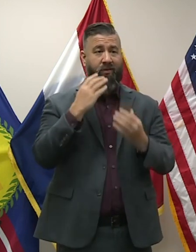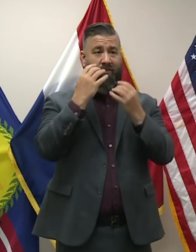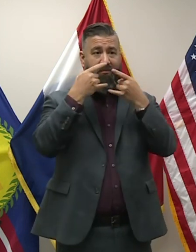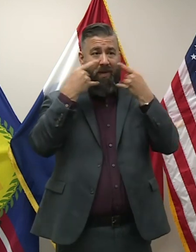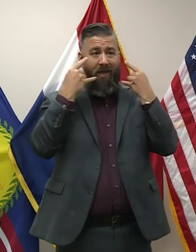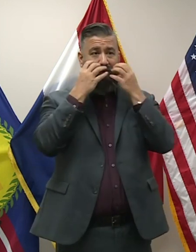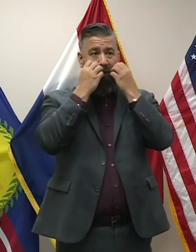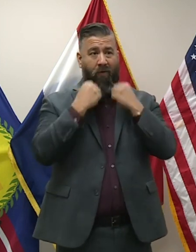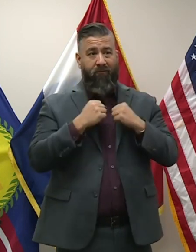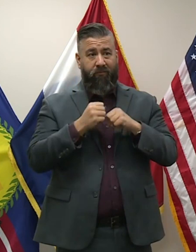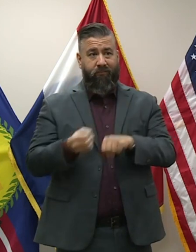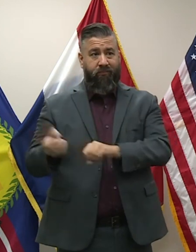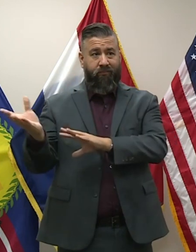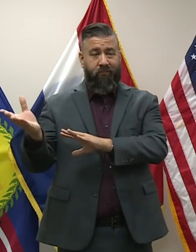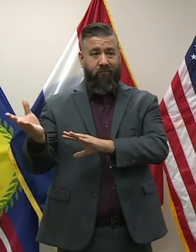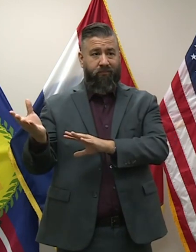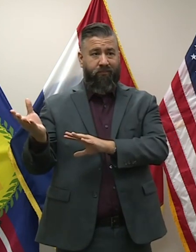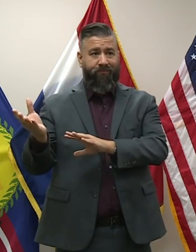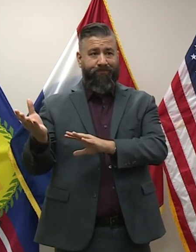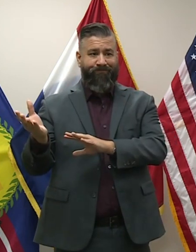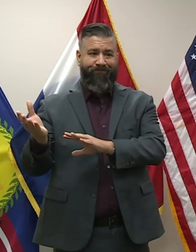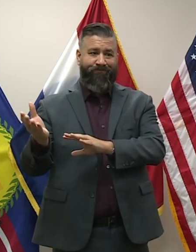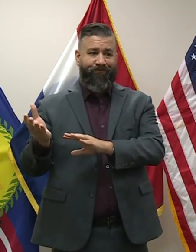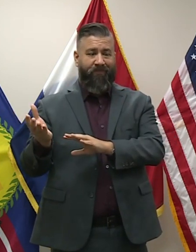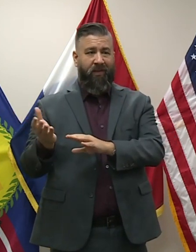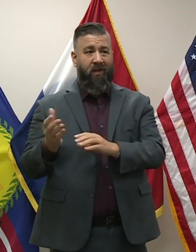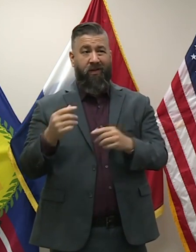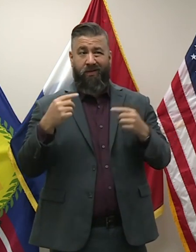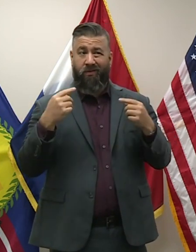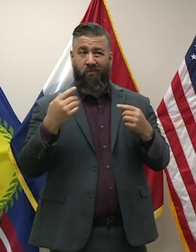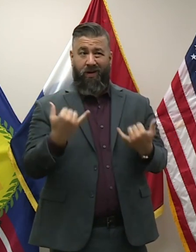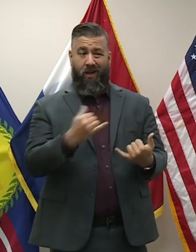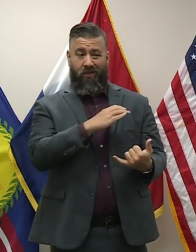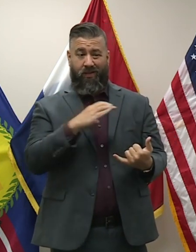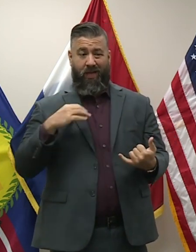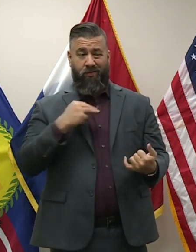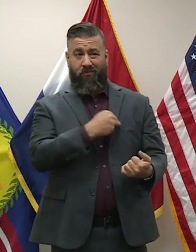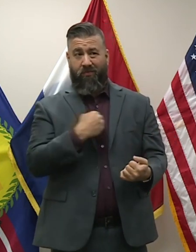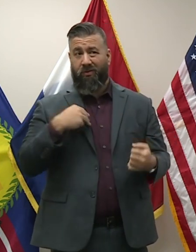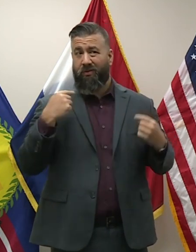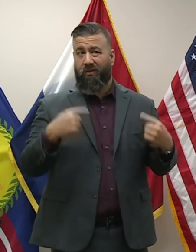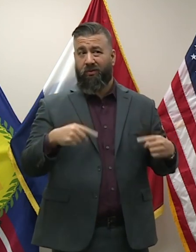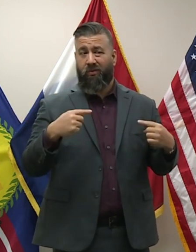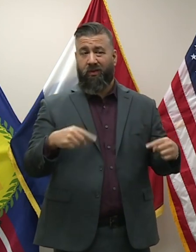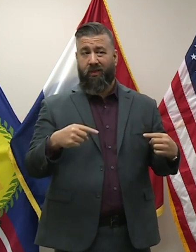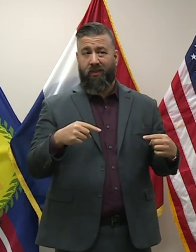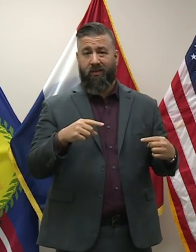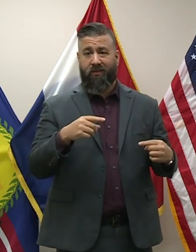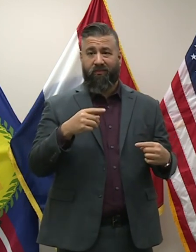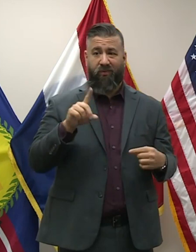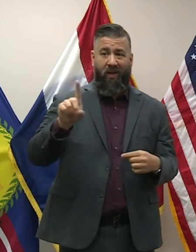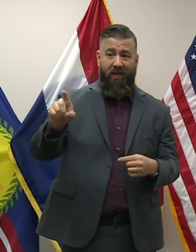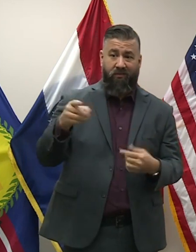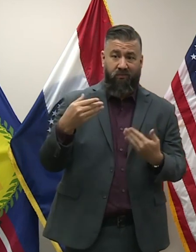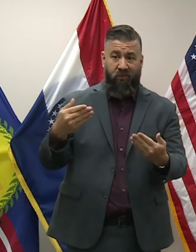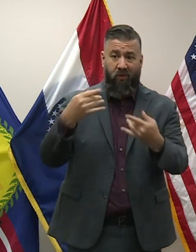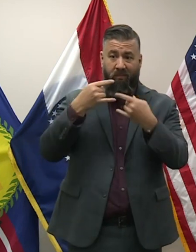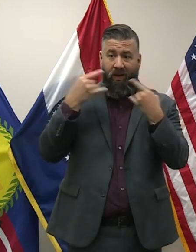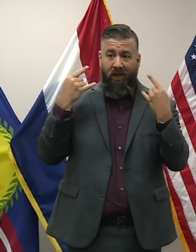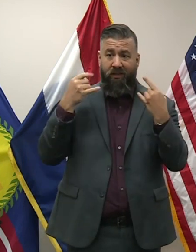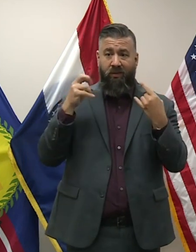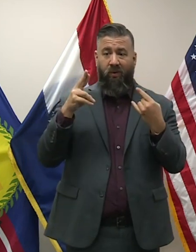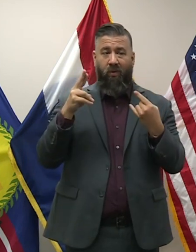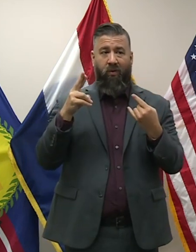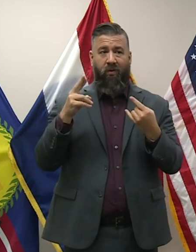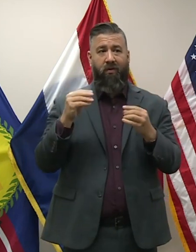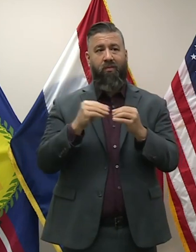off, then there is currently a disagreement among council members as to whether or not to ask them to put the mask back on or